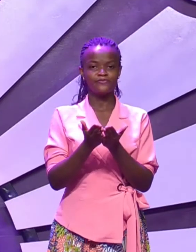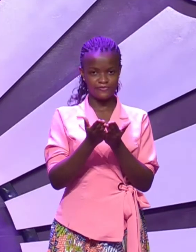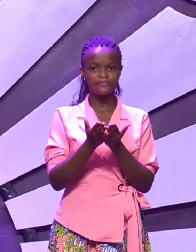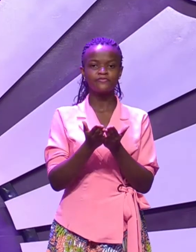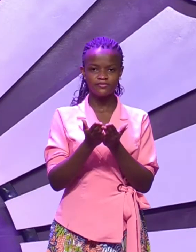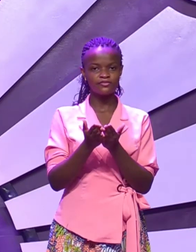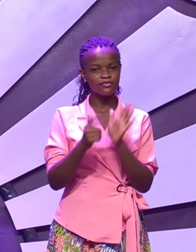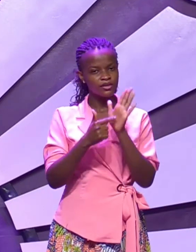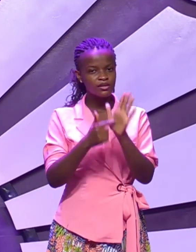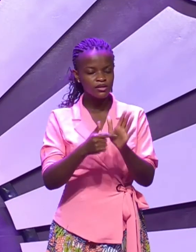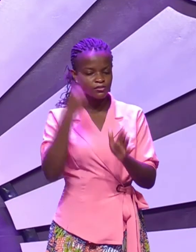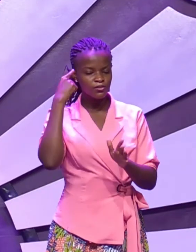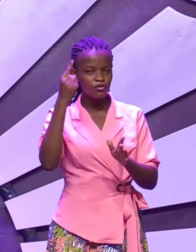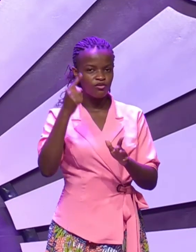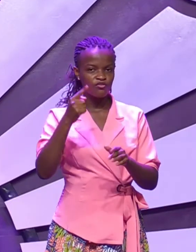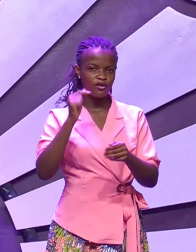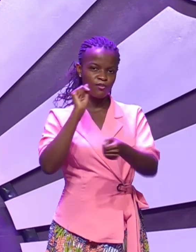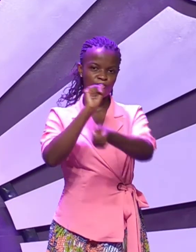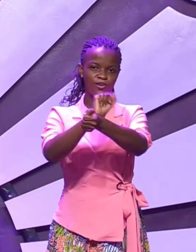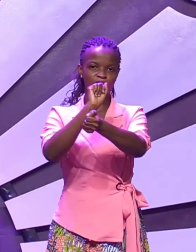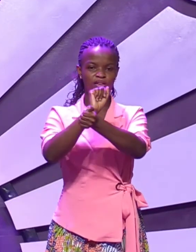is the example of the apostle Paul